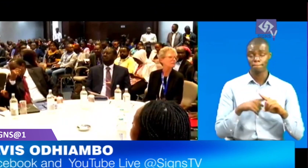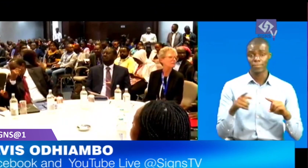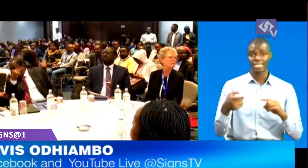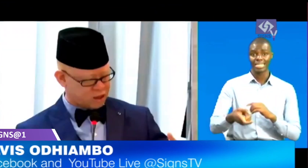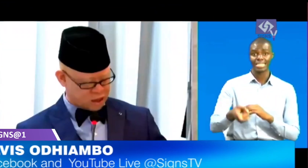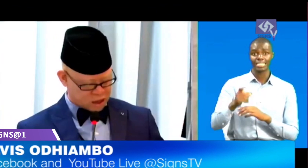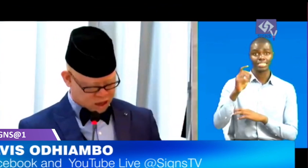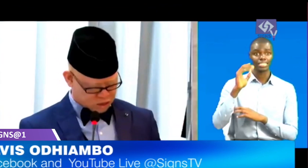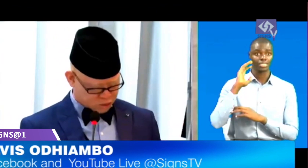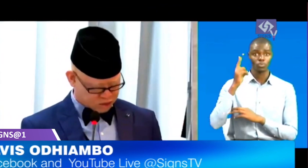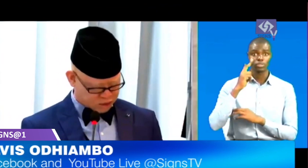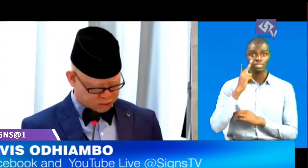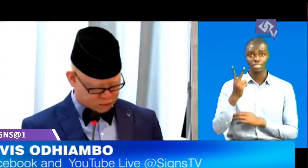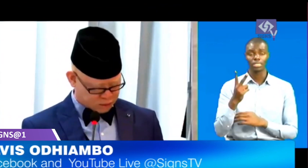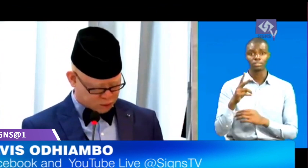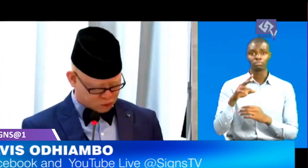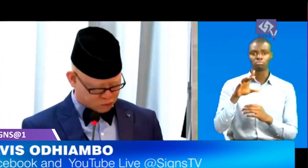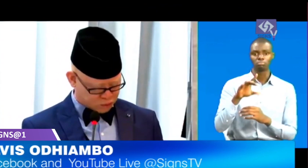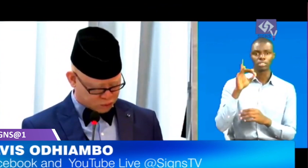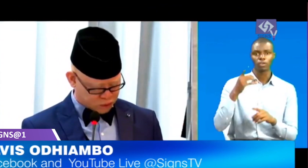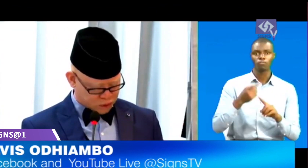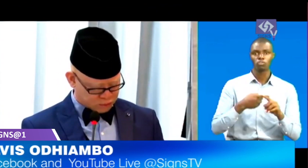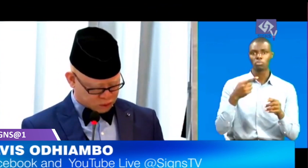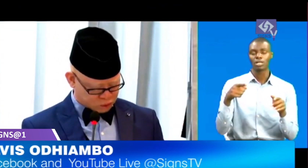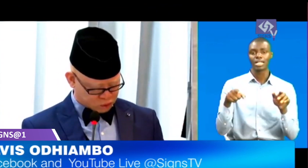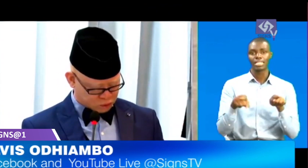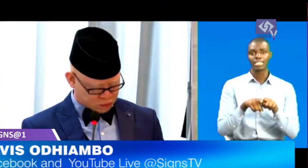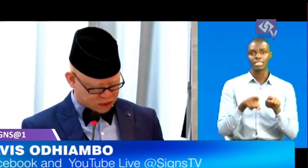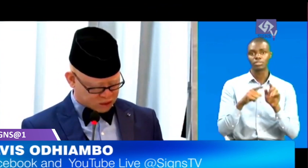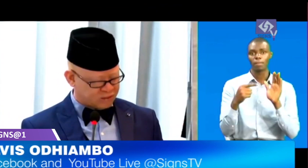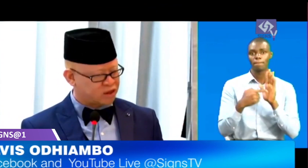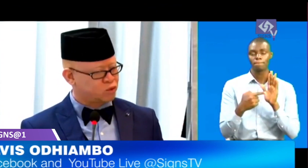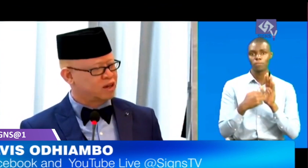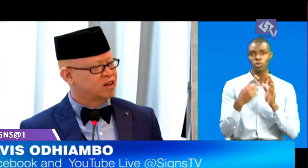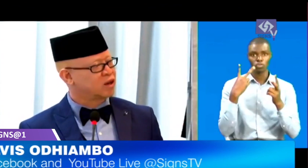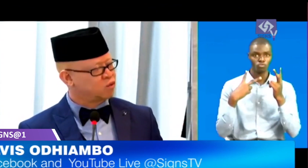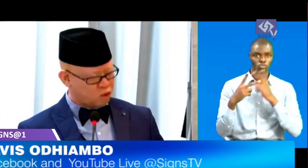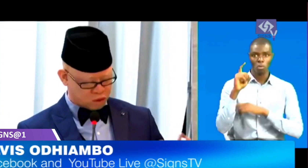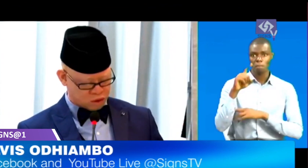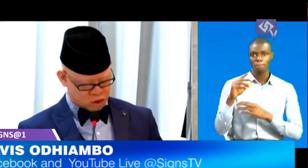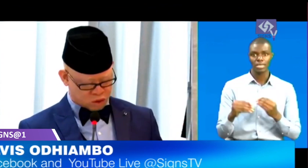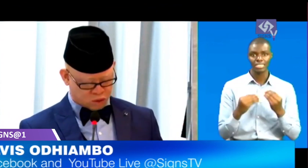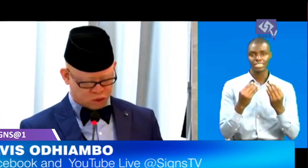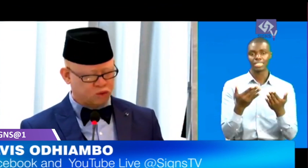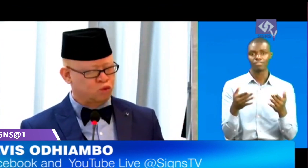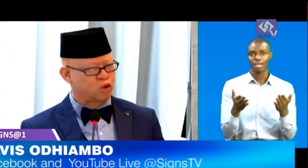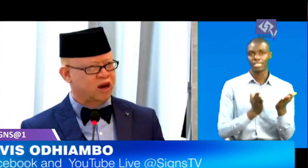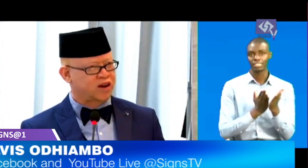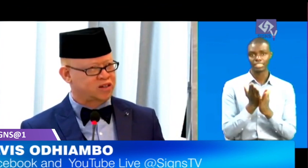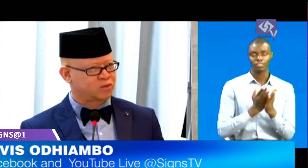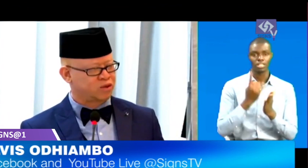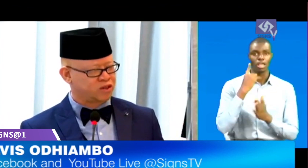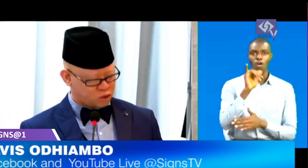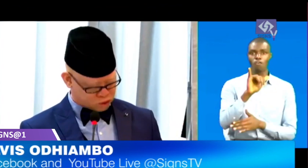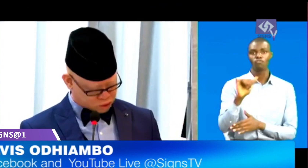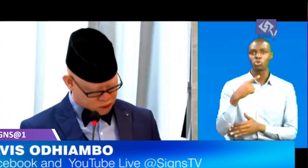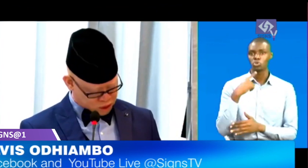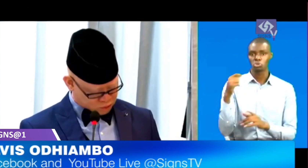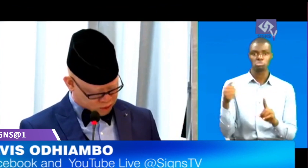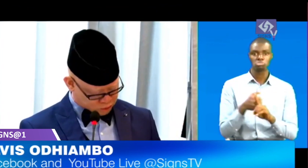speaking from the same point of view because we must deliver as one but for for those who are harassed for this reason we really